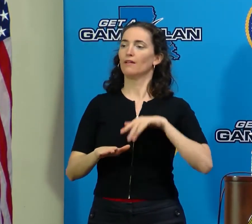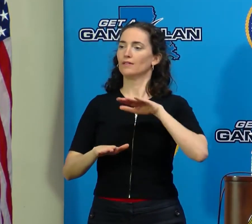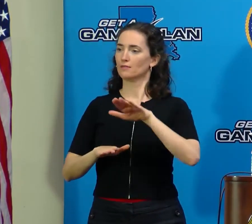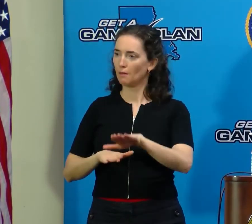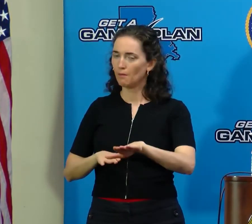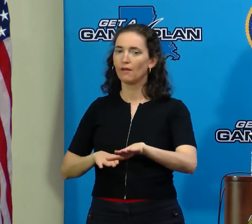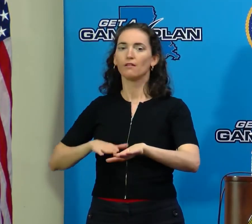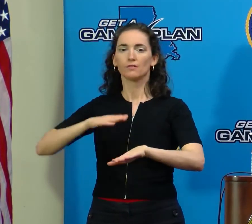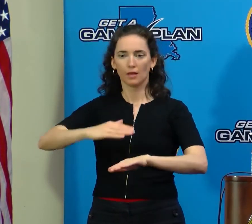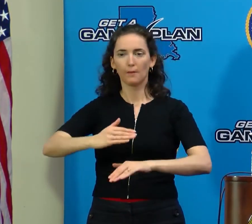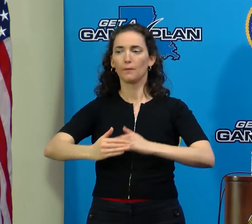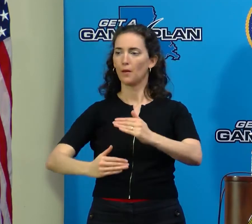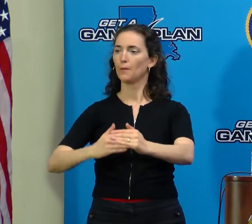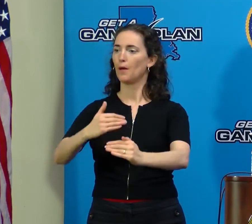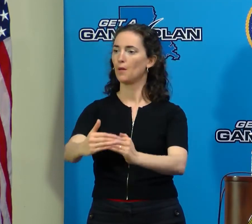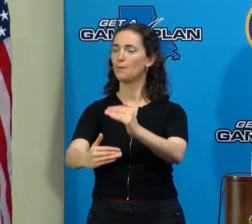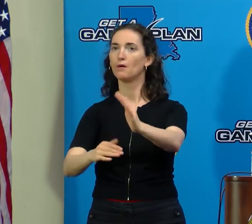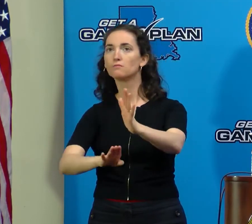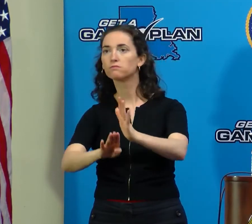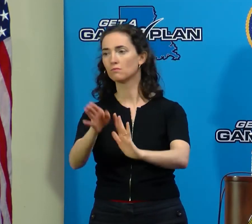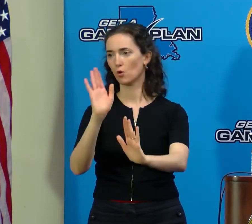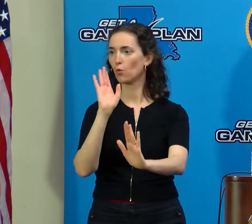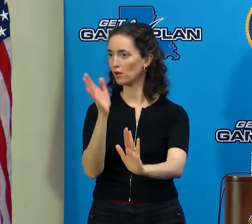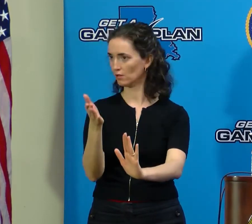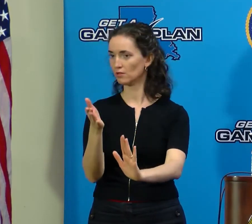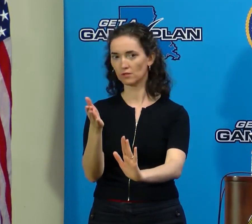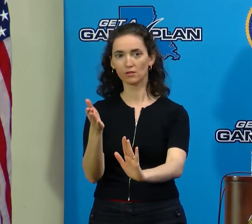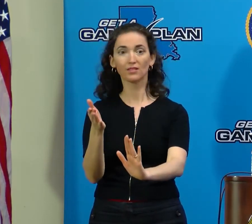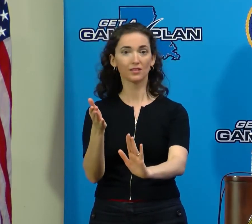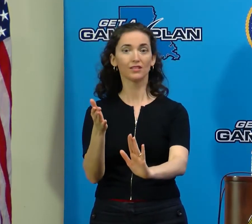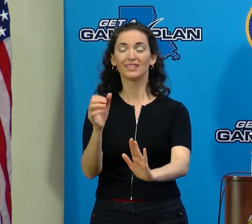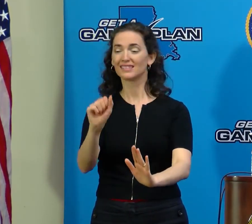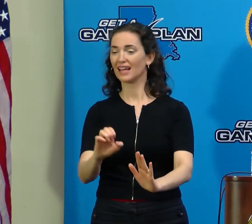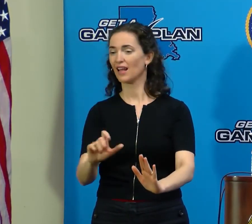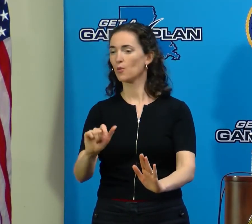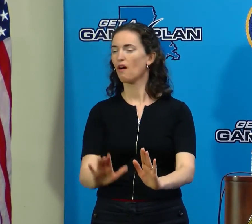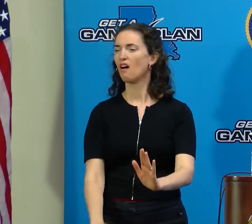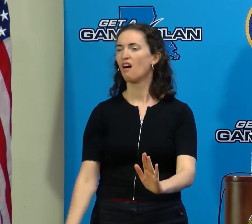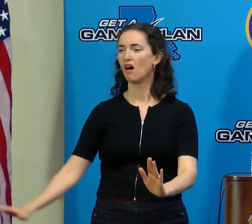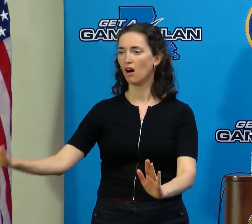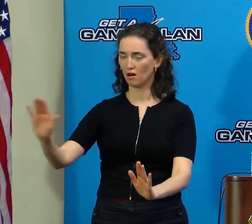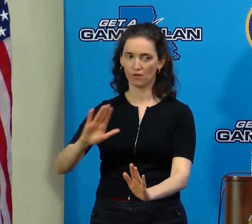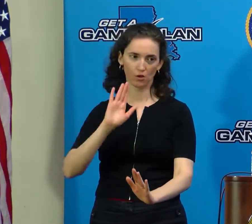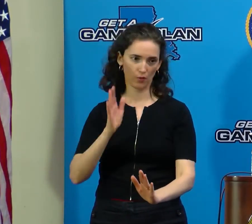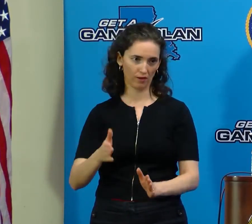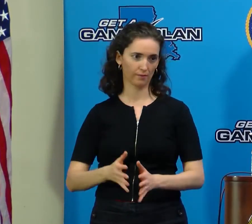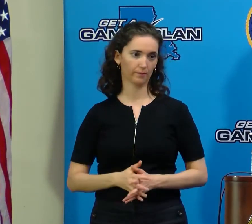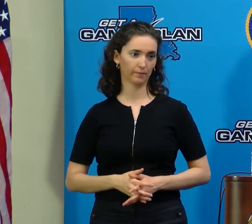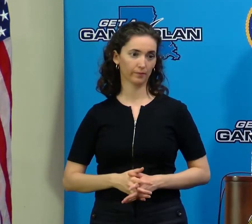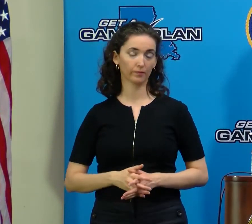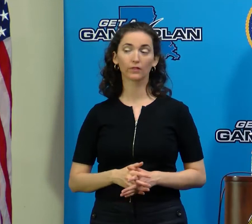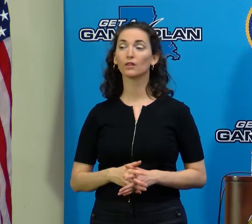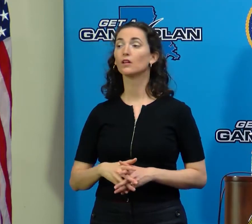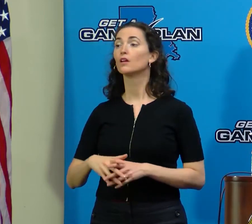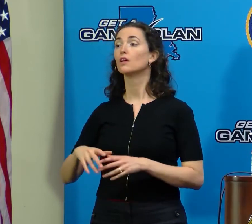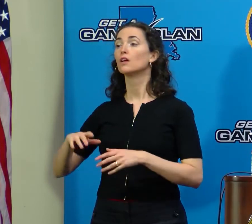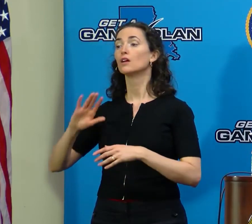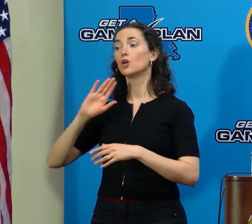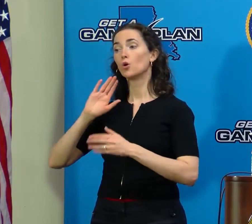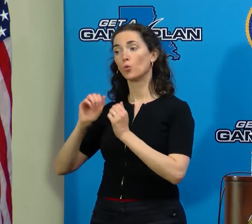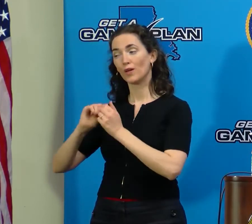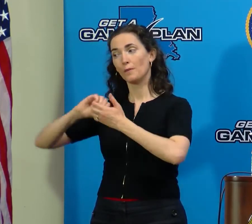making improvements, and that's going to happen all across southeast Louisiana with the partnership of the federal government